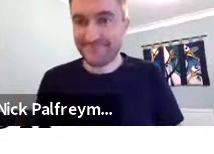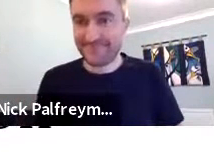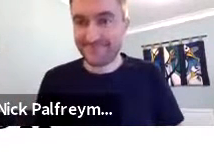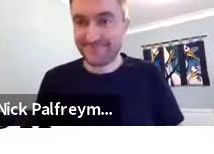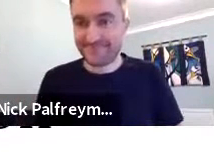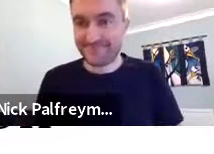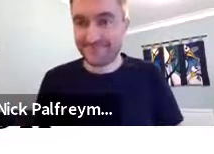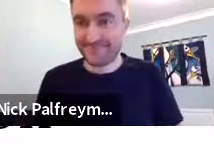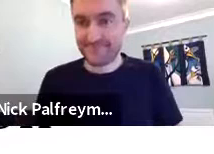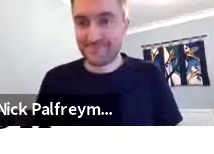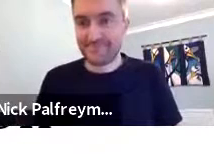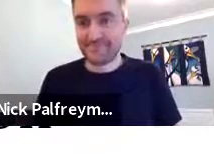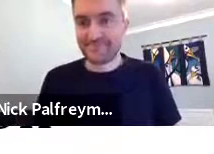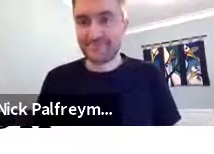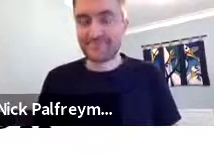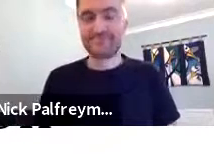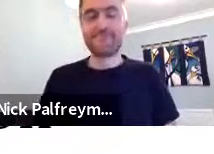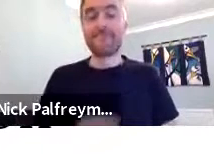huge amount of ASL.